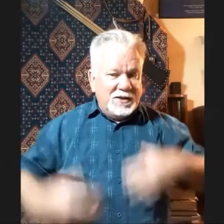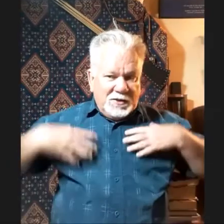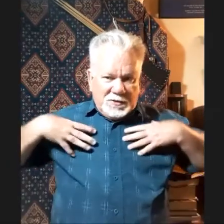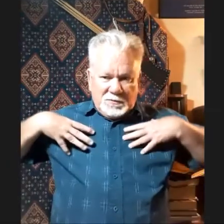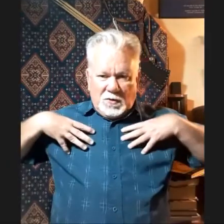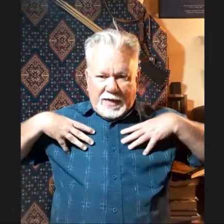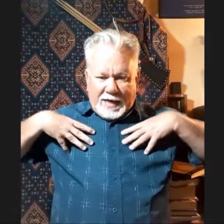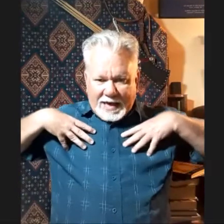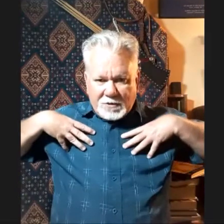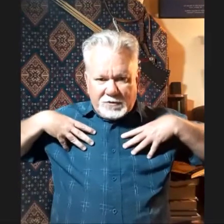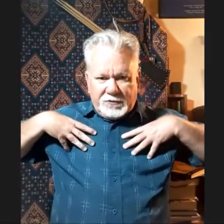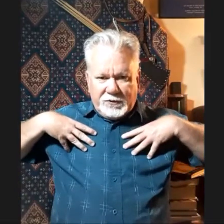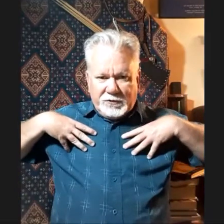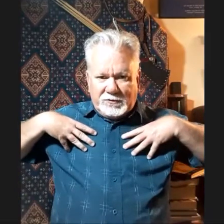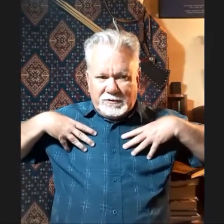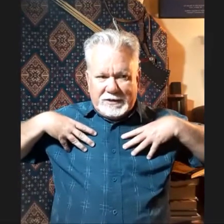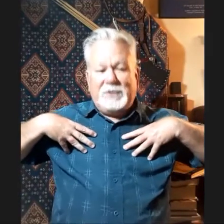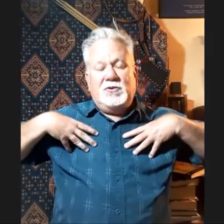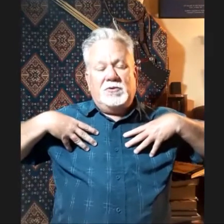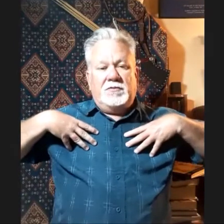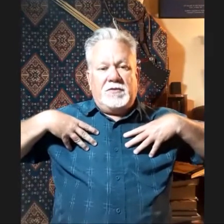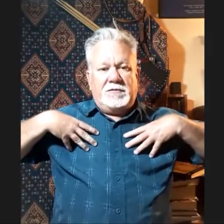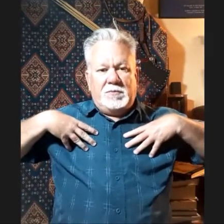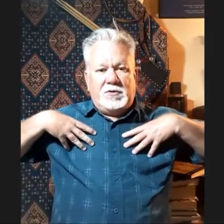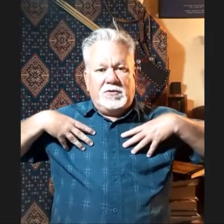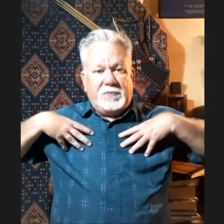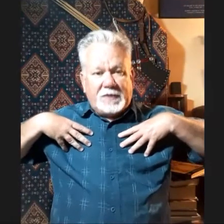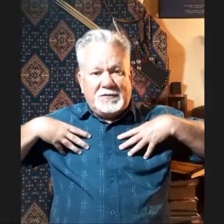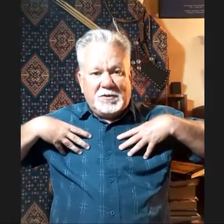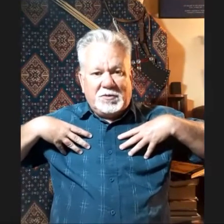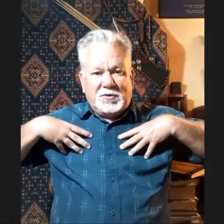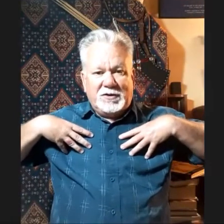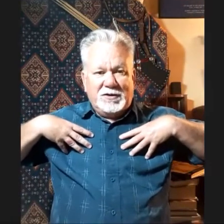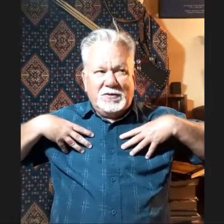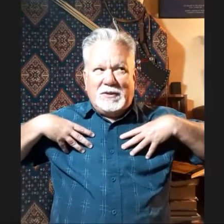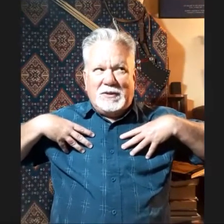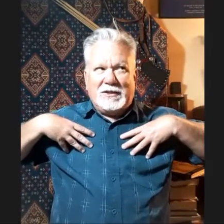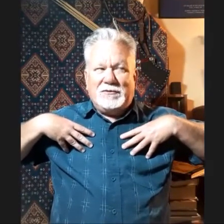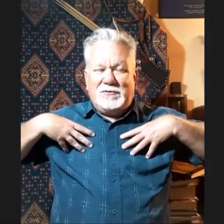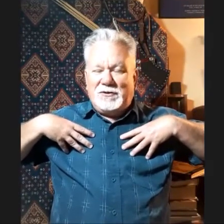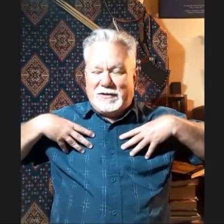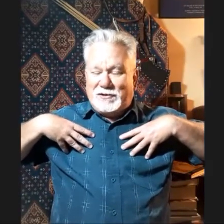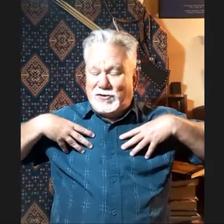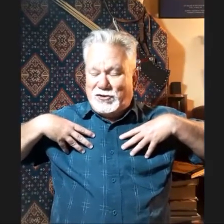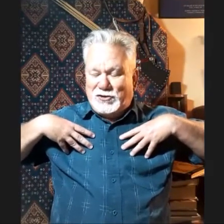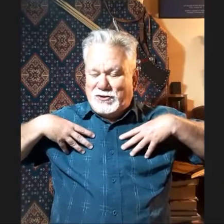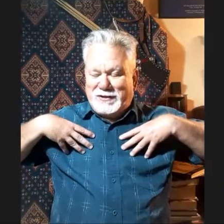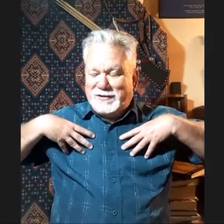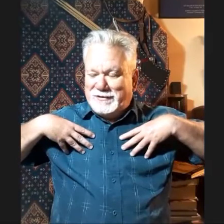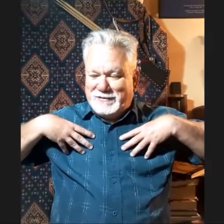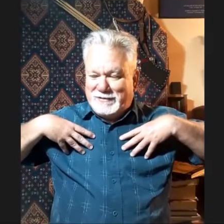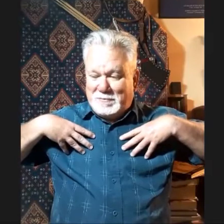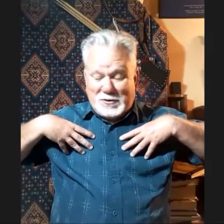Yes. How it feels. And you can do it in front of a mirror facing the mirror without the fear of actually shooting the mirror.